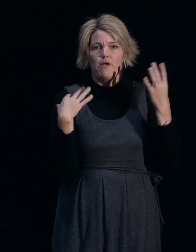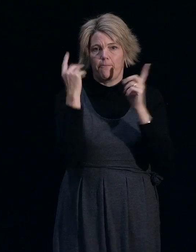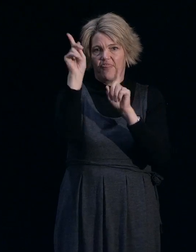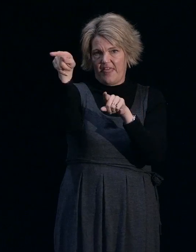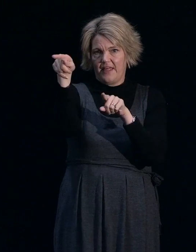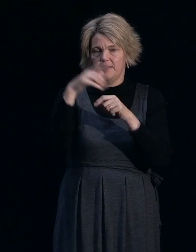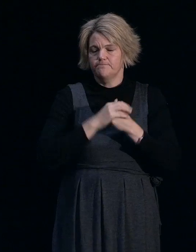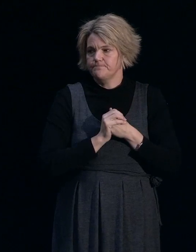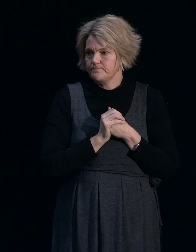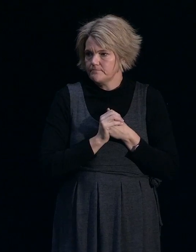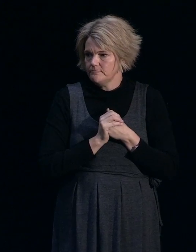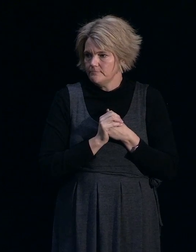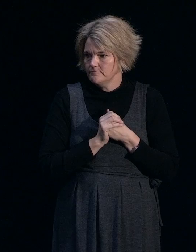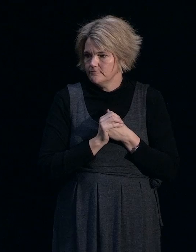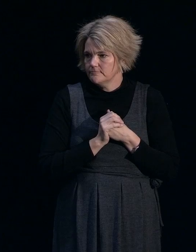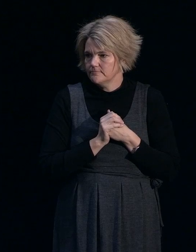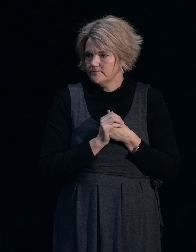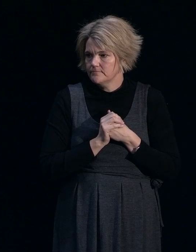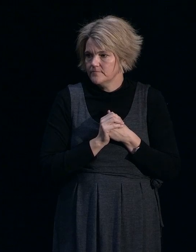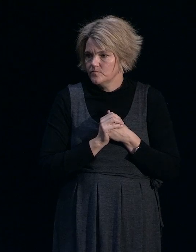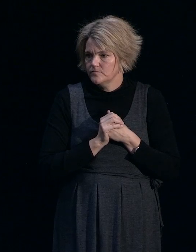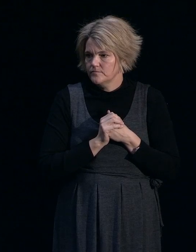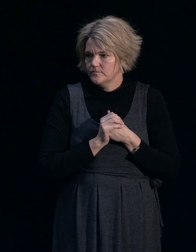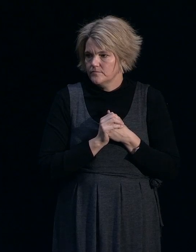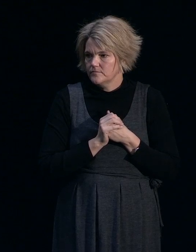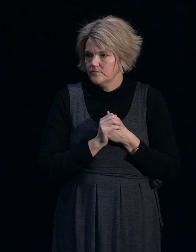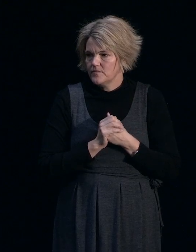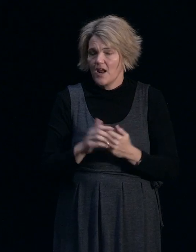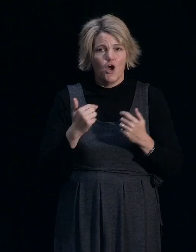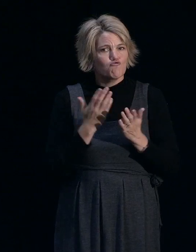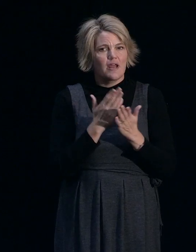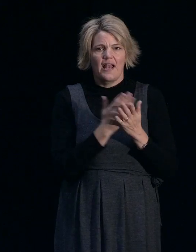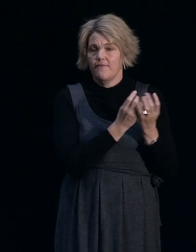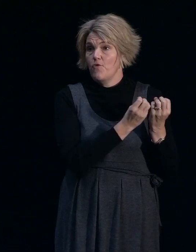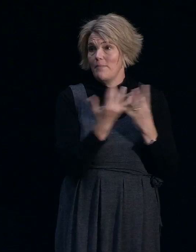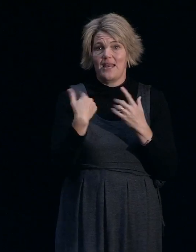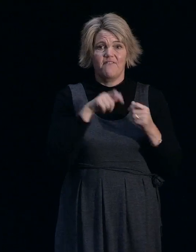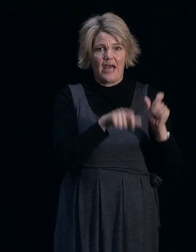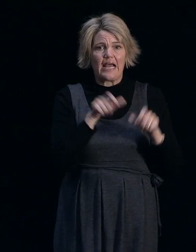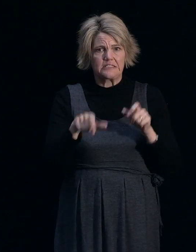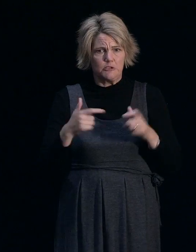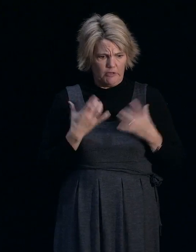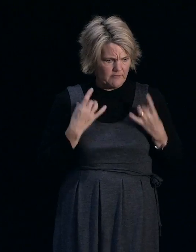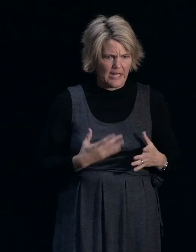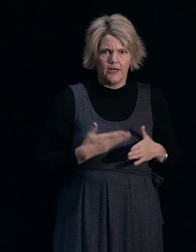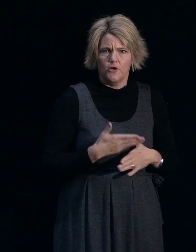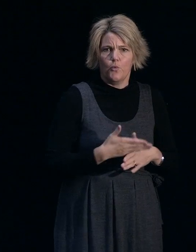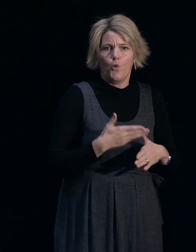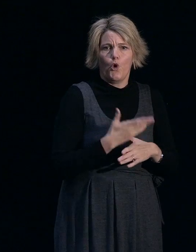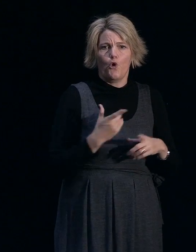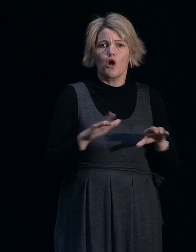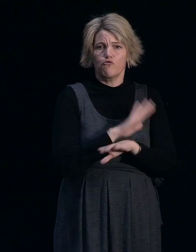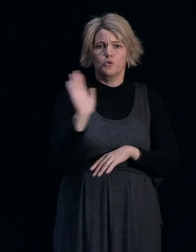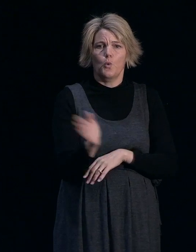And we've really getting underway for many of our customers now across all TC categories. And